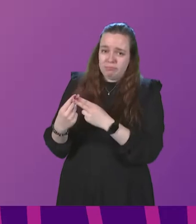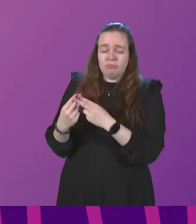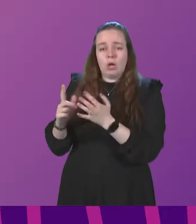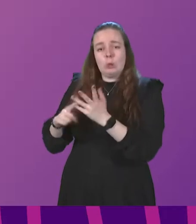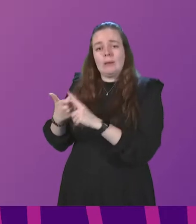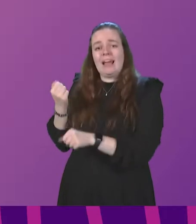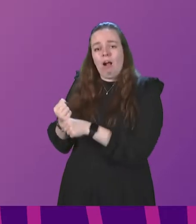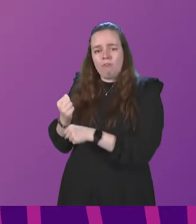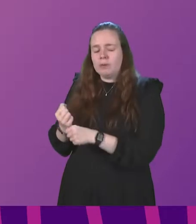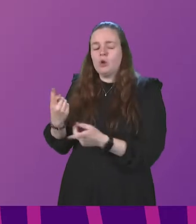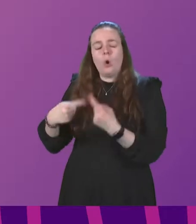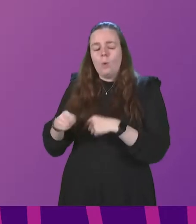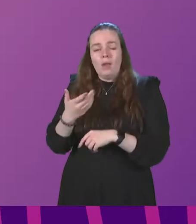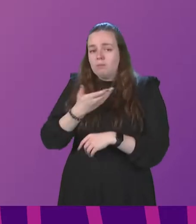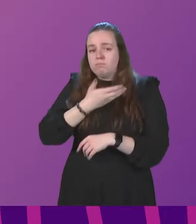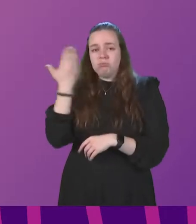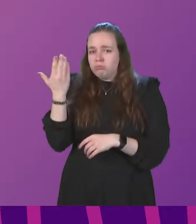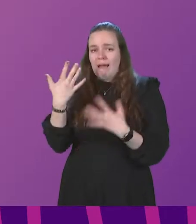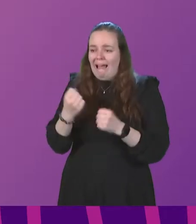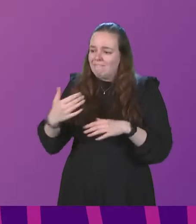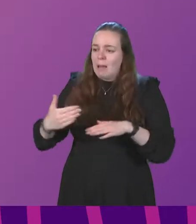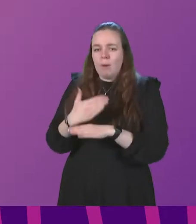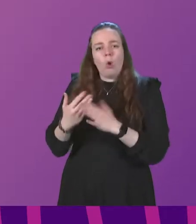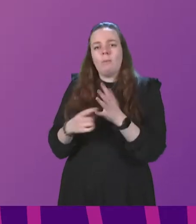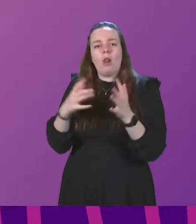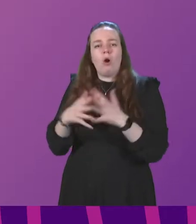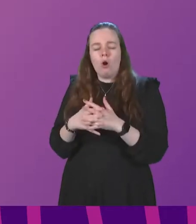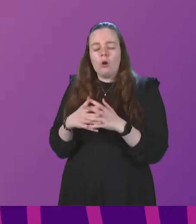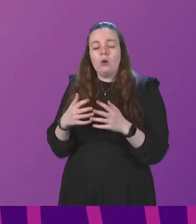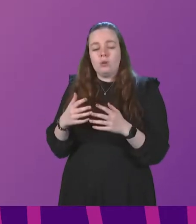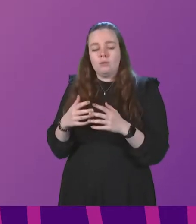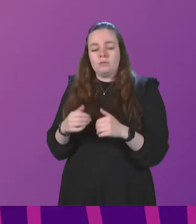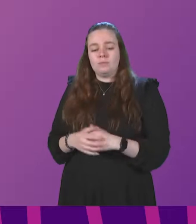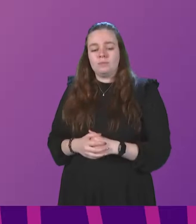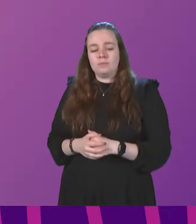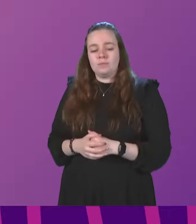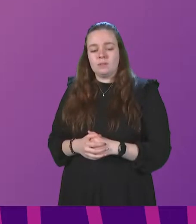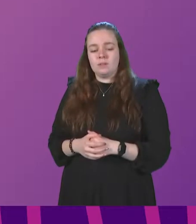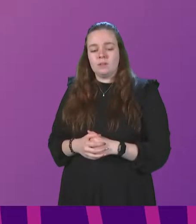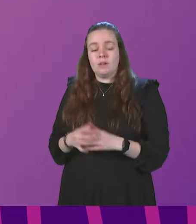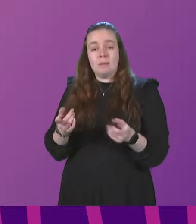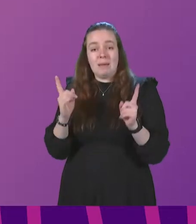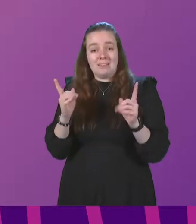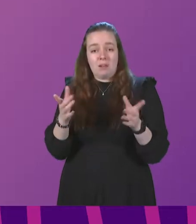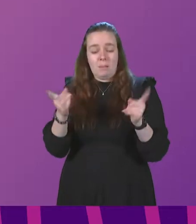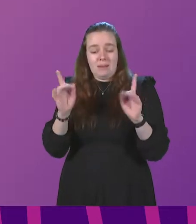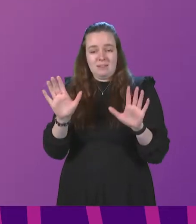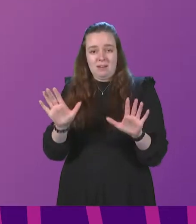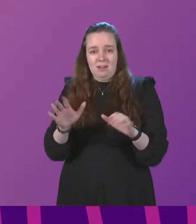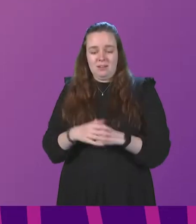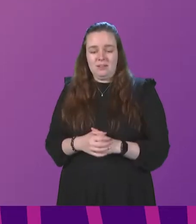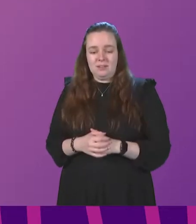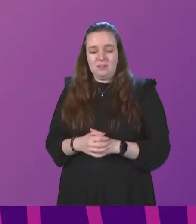we do not have employment law. We have in Scotland... Minister,